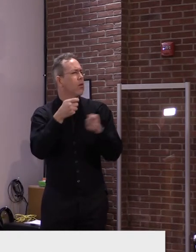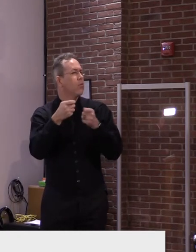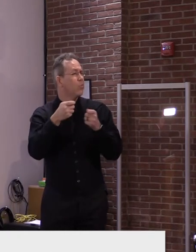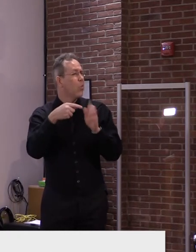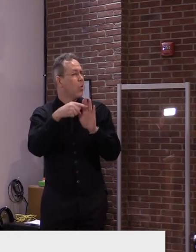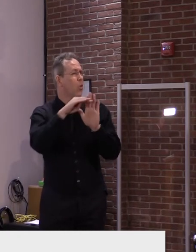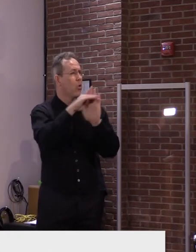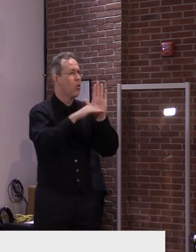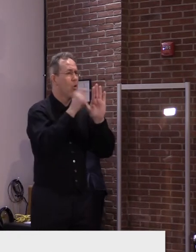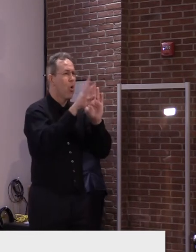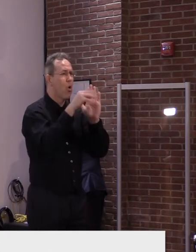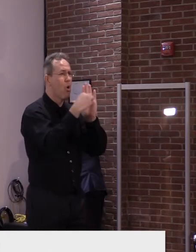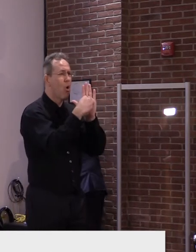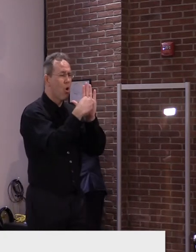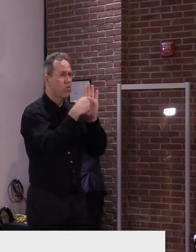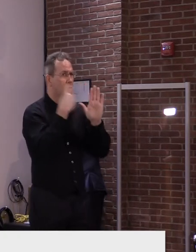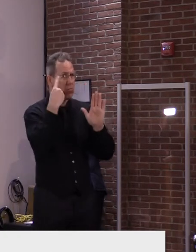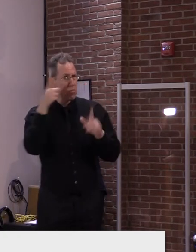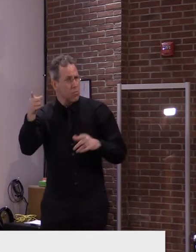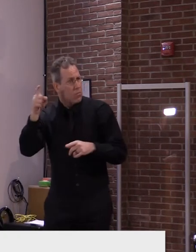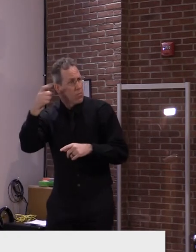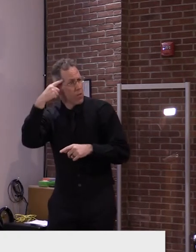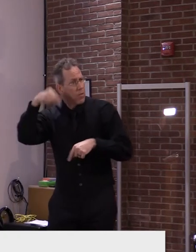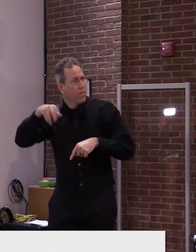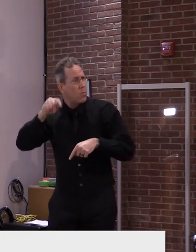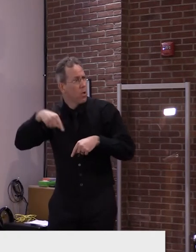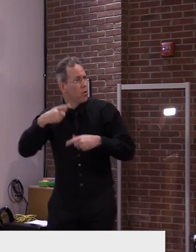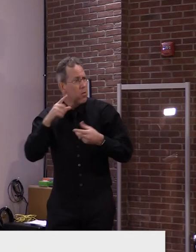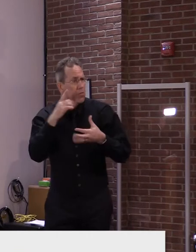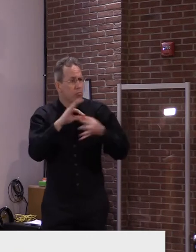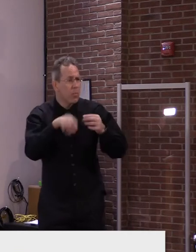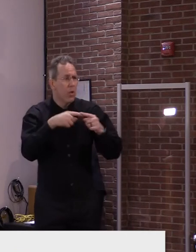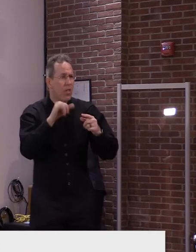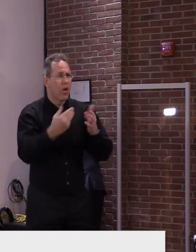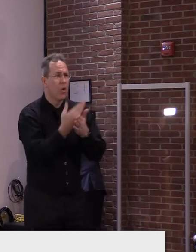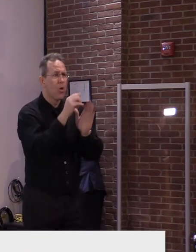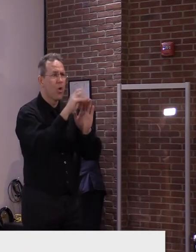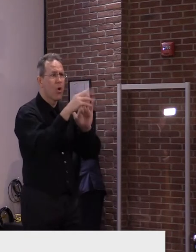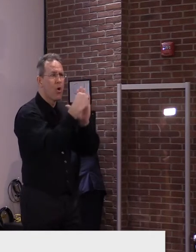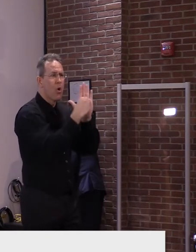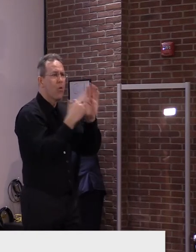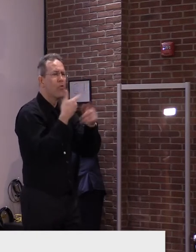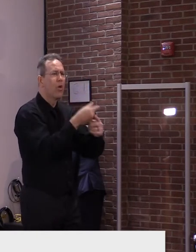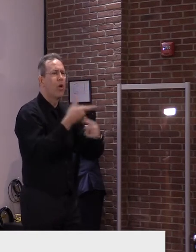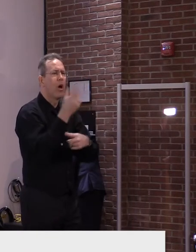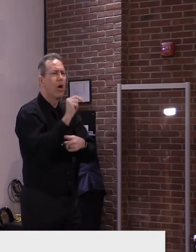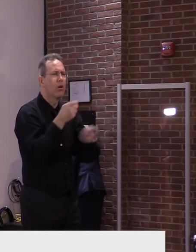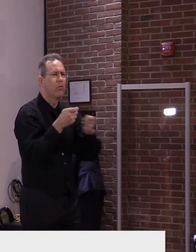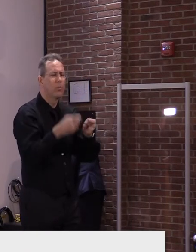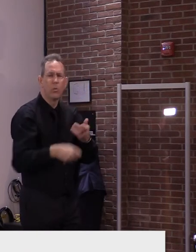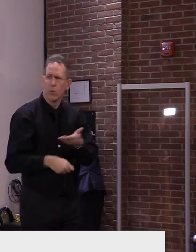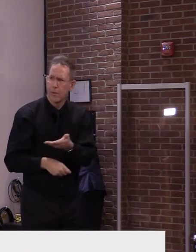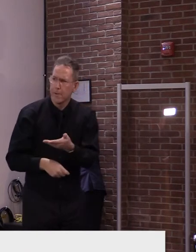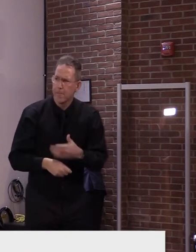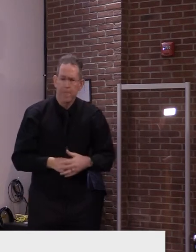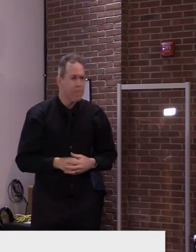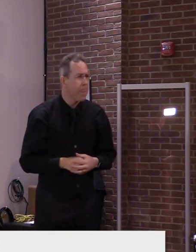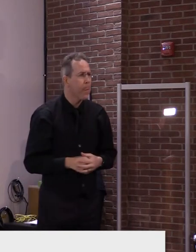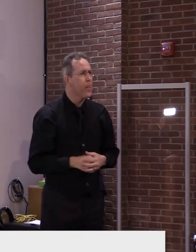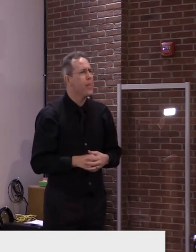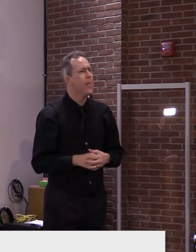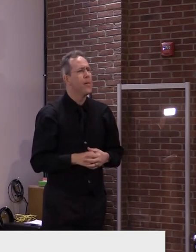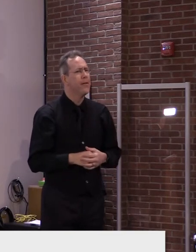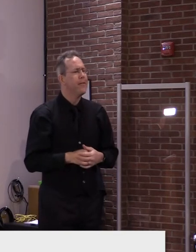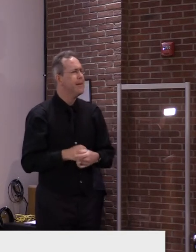Oh, the, I, I hadn't heard that actually, Erin. So, um, um, that isn't, yeah, I guess it is relatively recent.